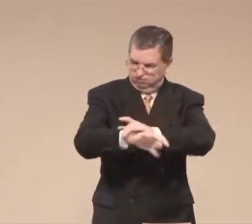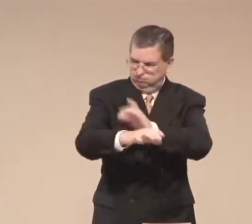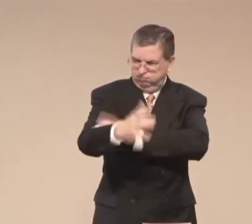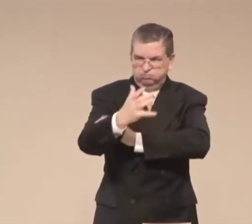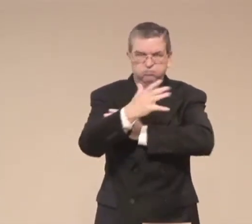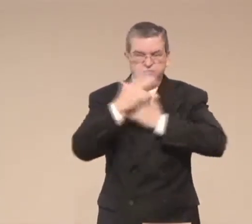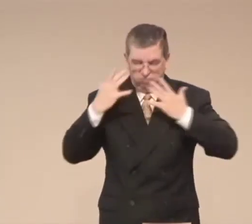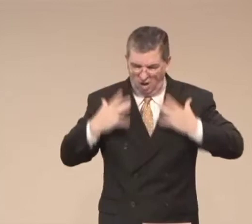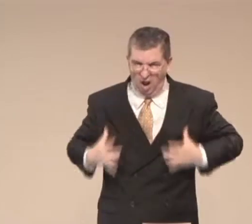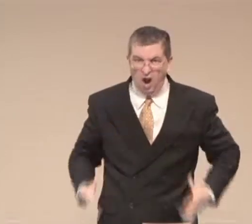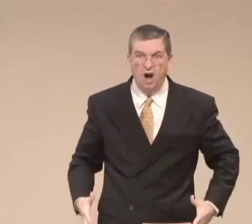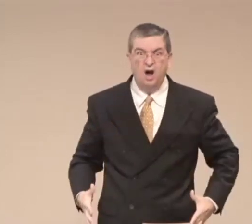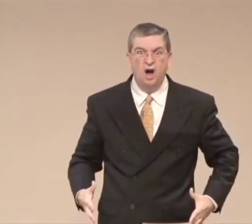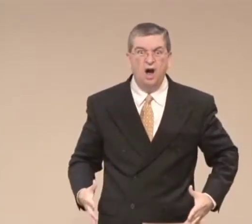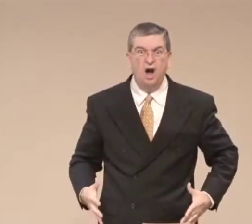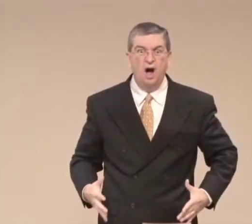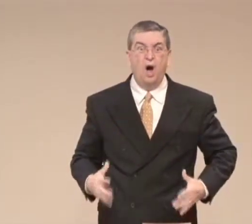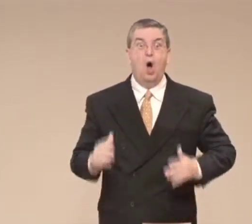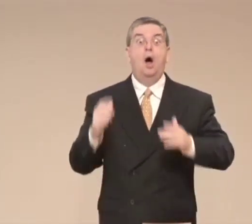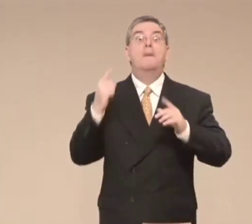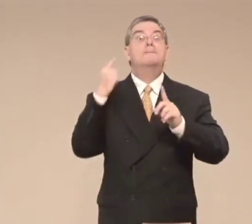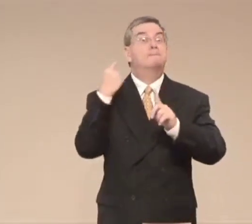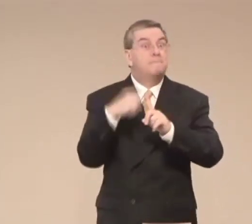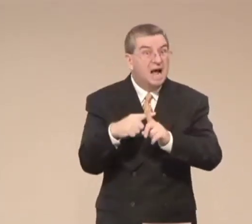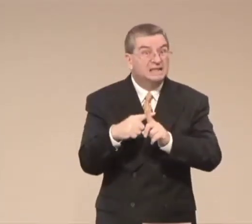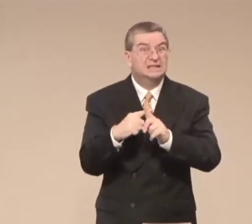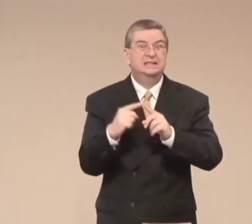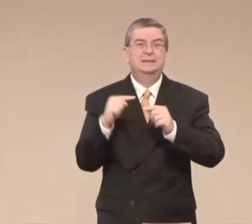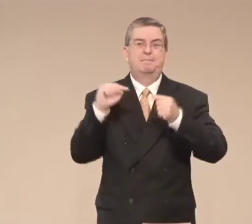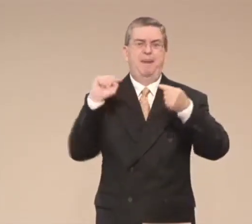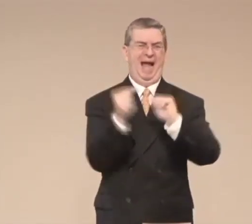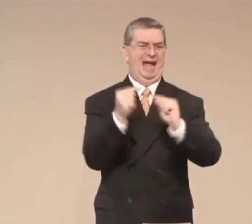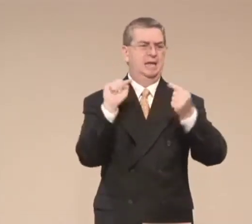Now, Job had boils all over his body.